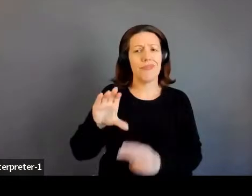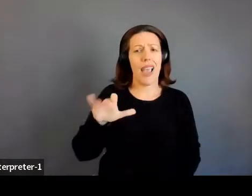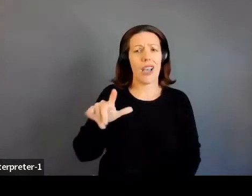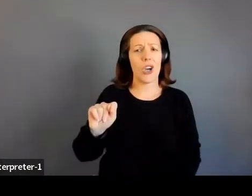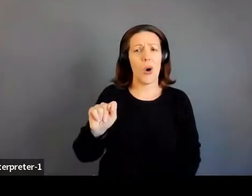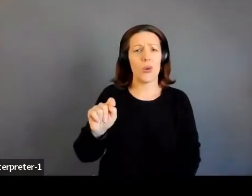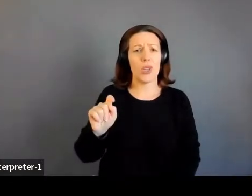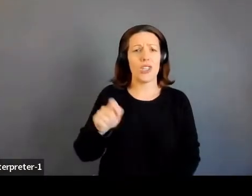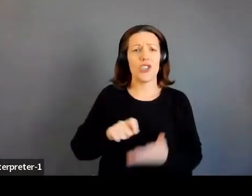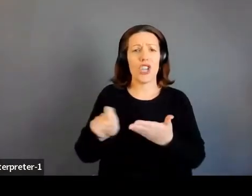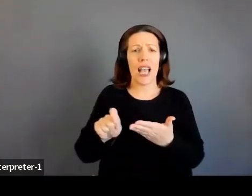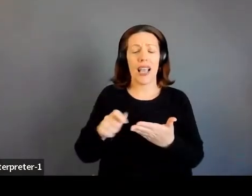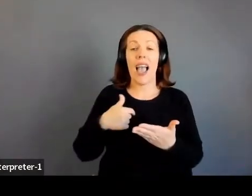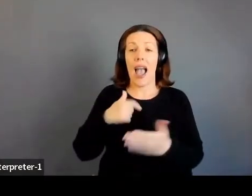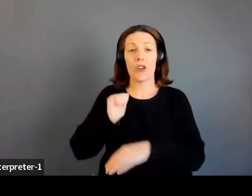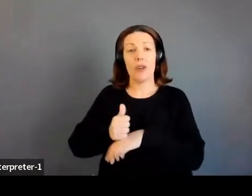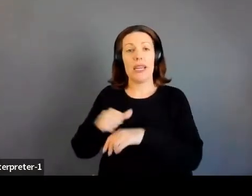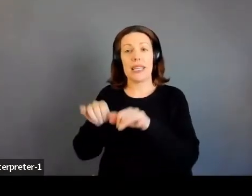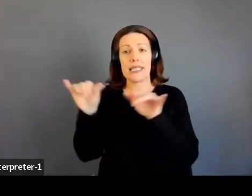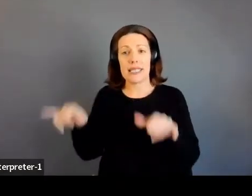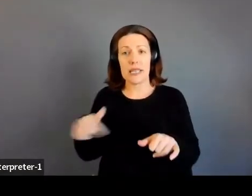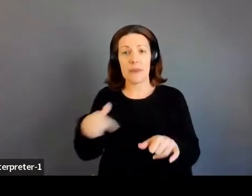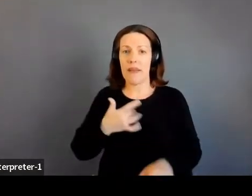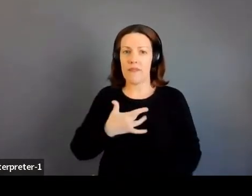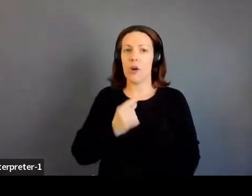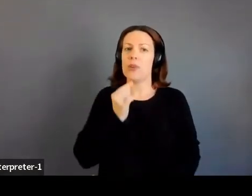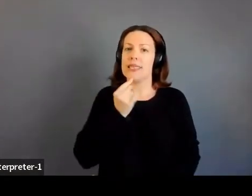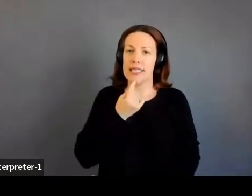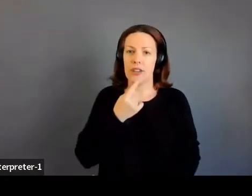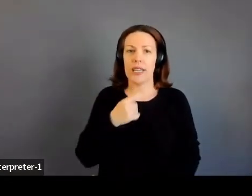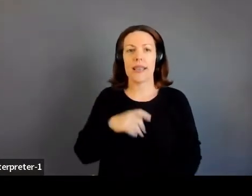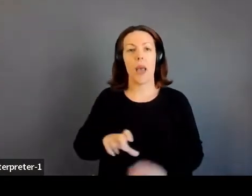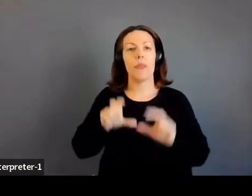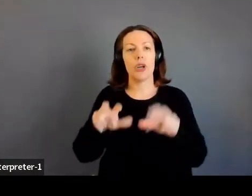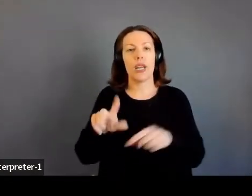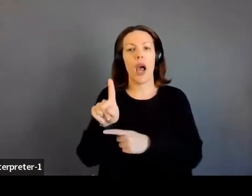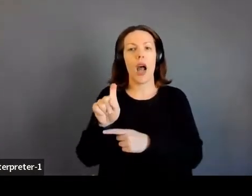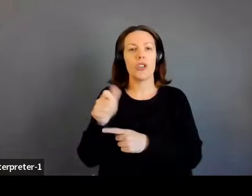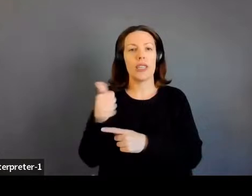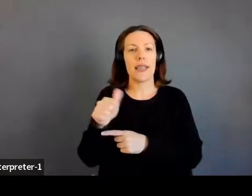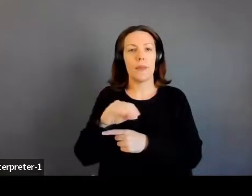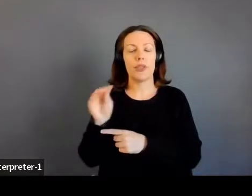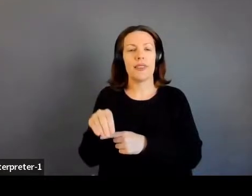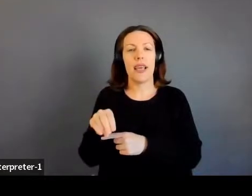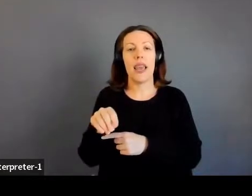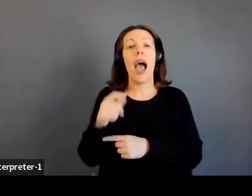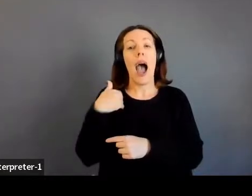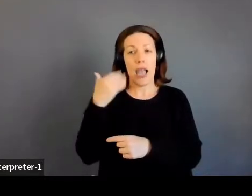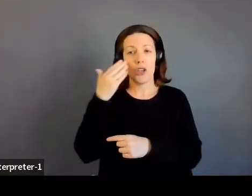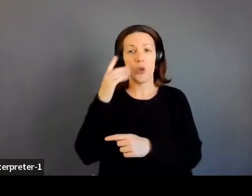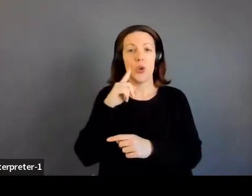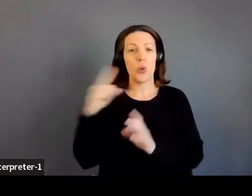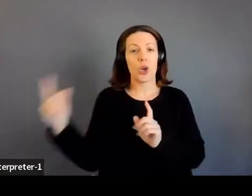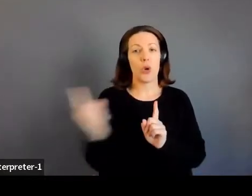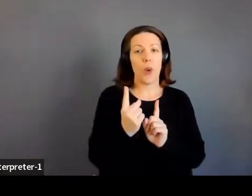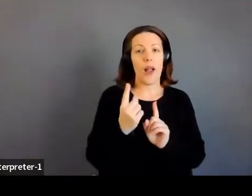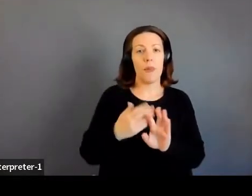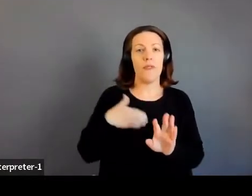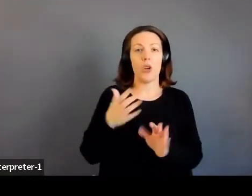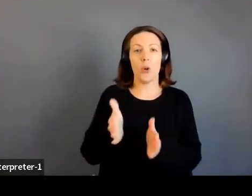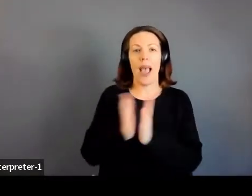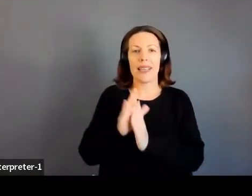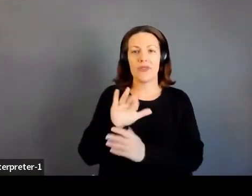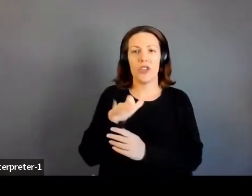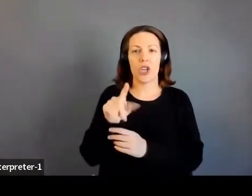for it. I took it very seriously. I did 110%. I knew that you were coming before you even came for your code. I remembered your face, your name,